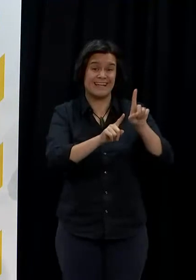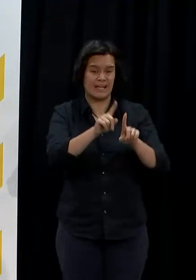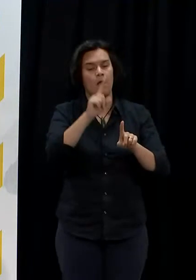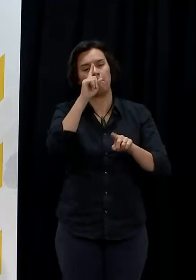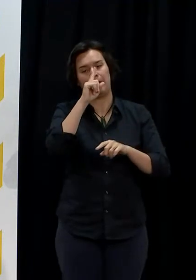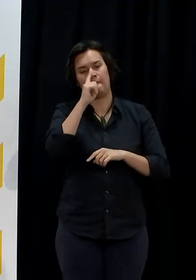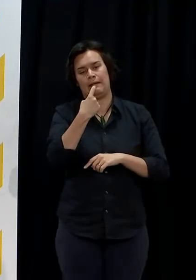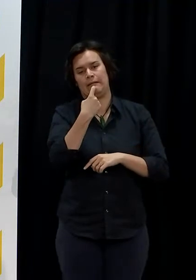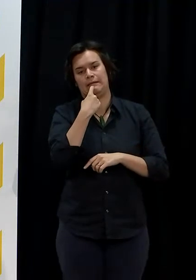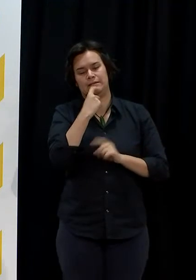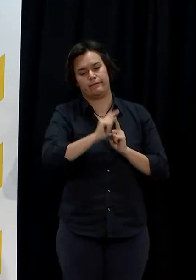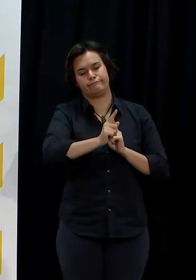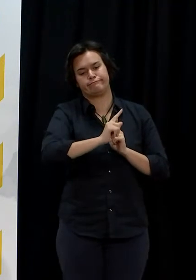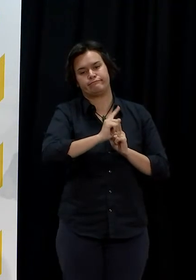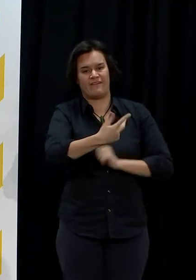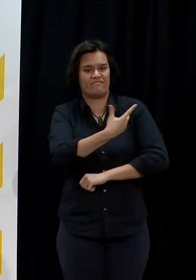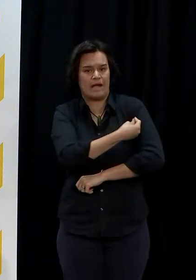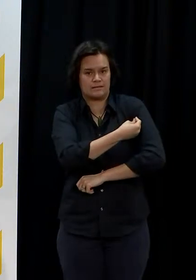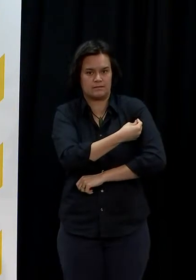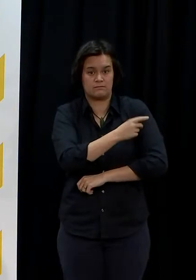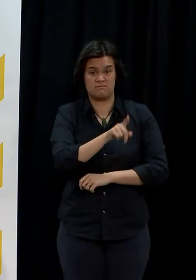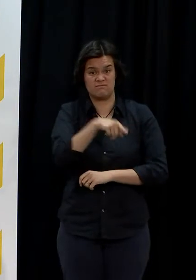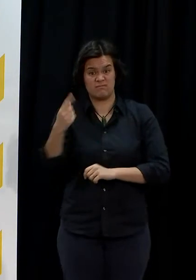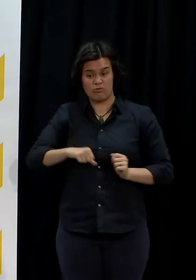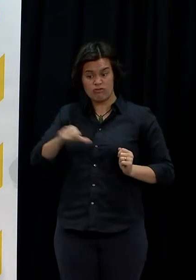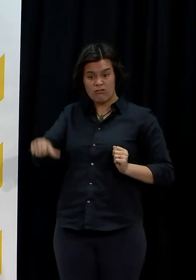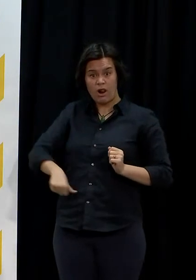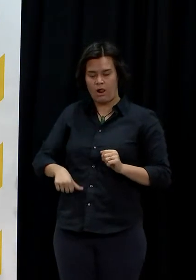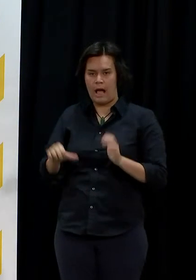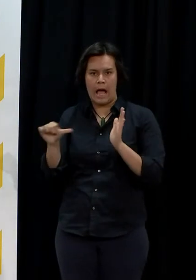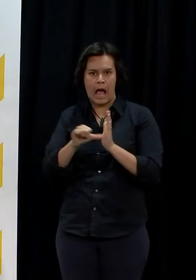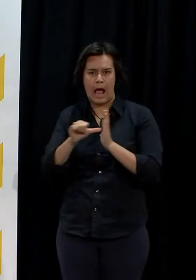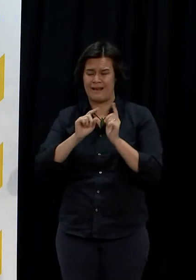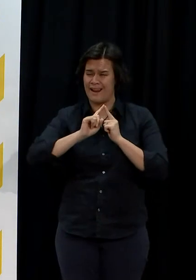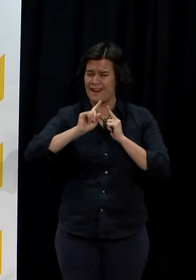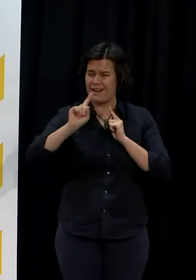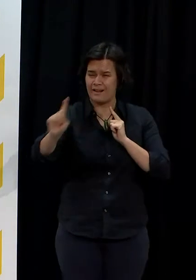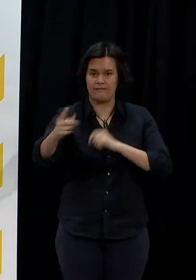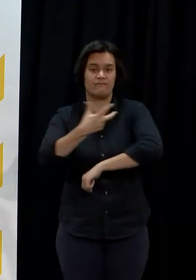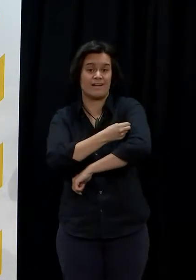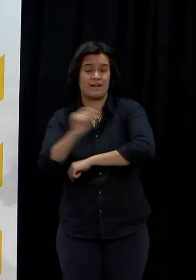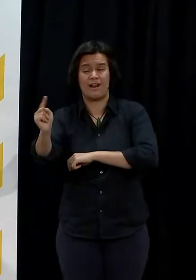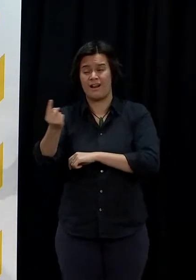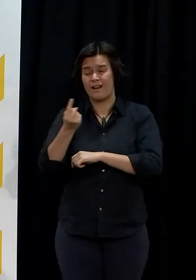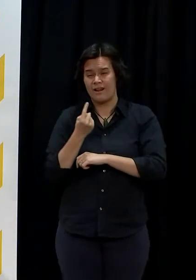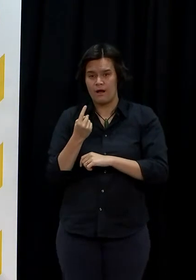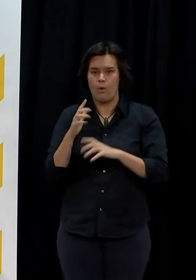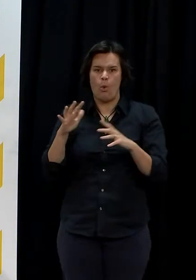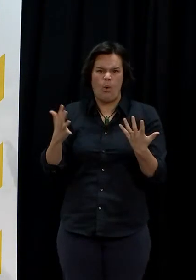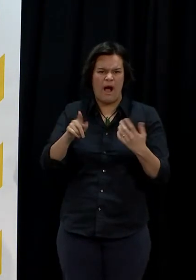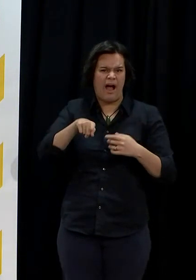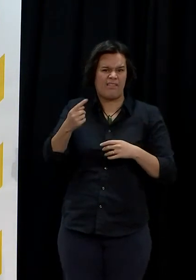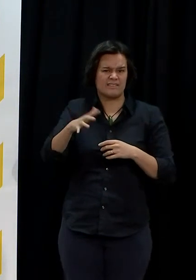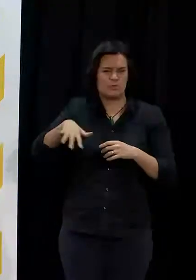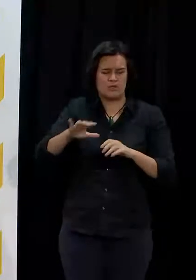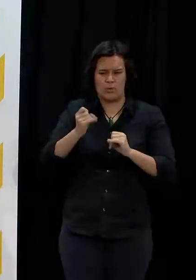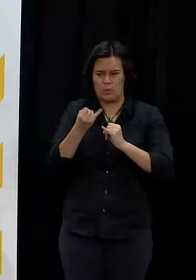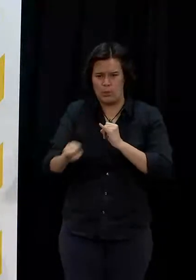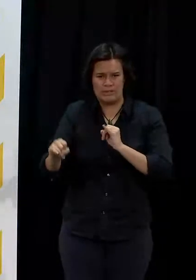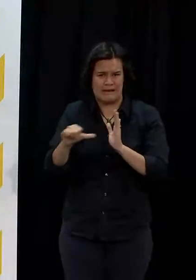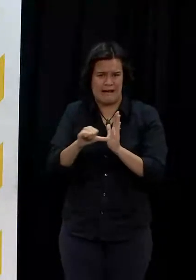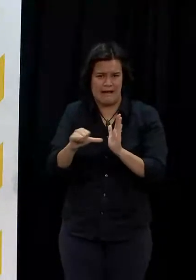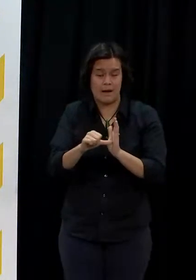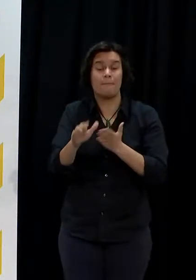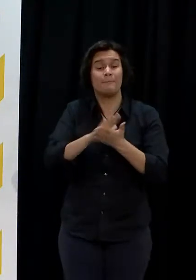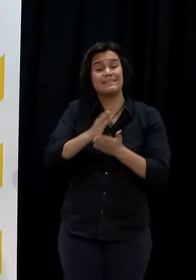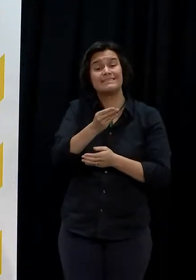country dependent on who it is they're targeting and who they're working for. For instance, before the outbreak I was